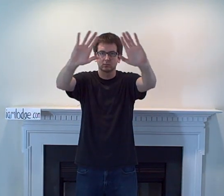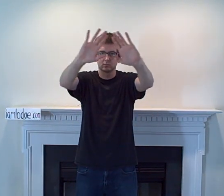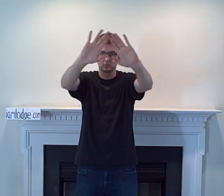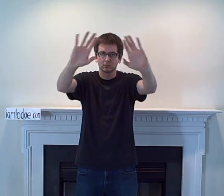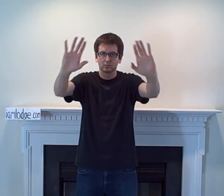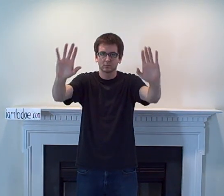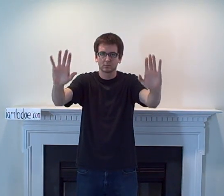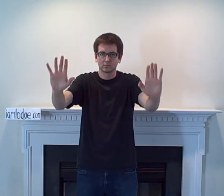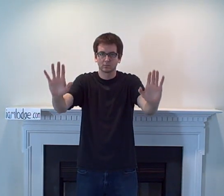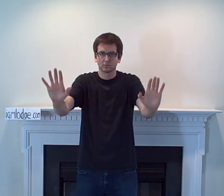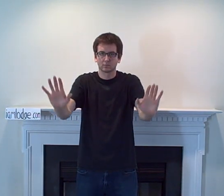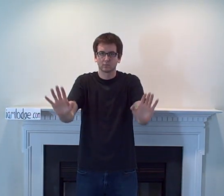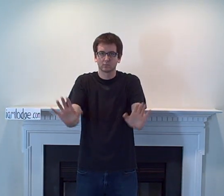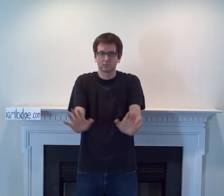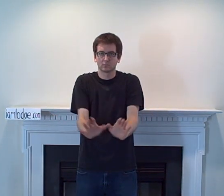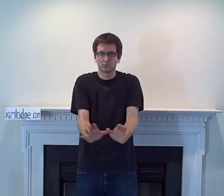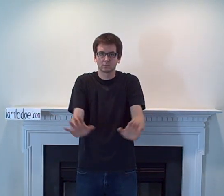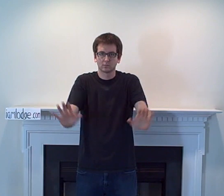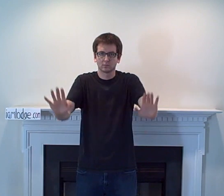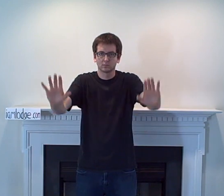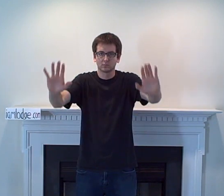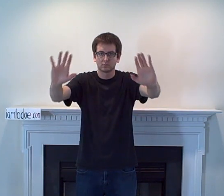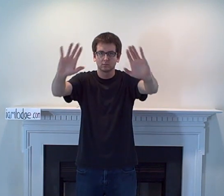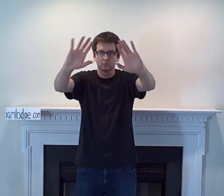Okay, great, let's that again.